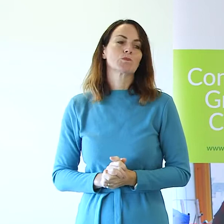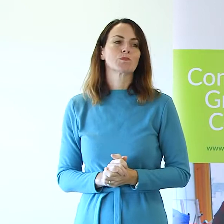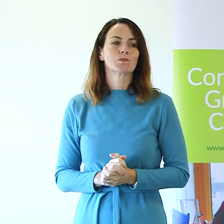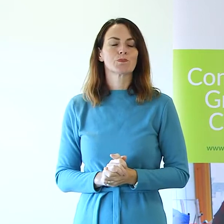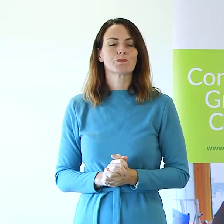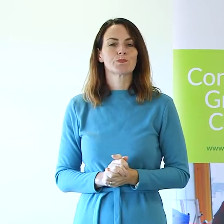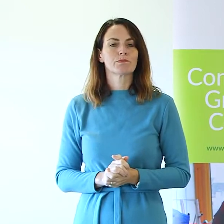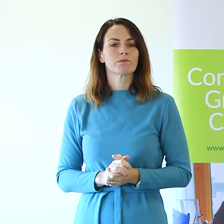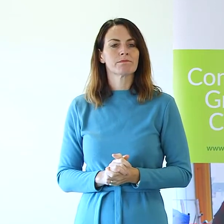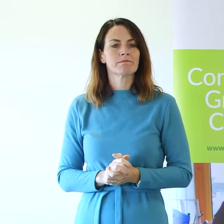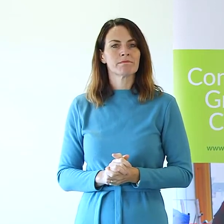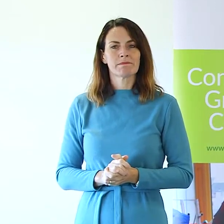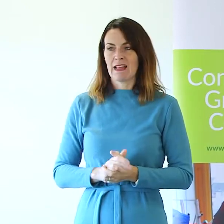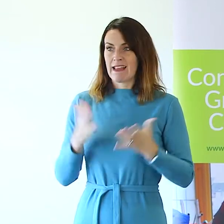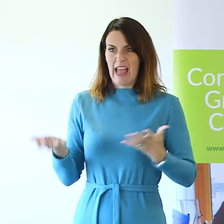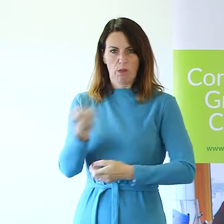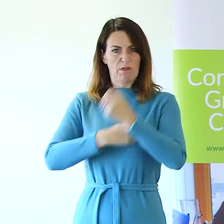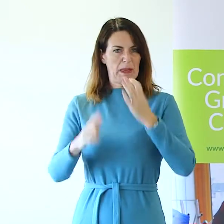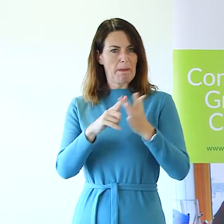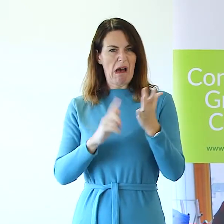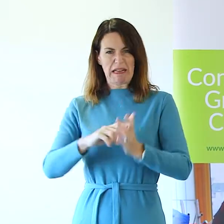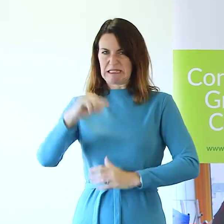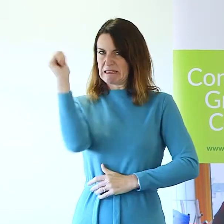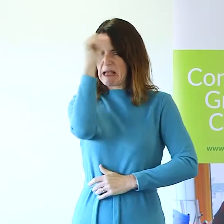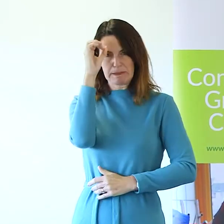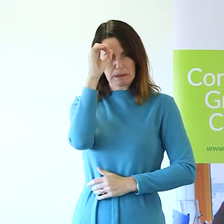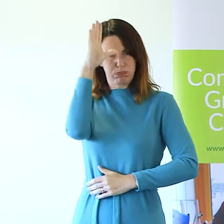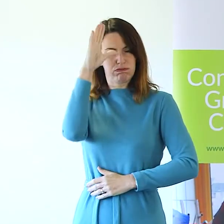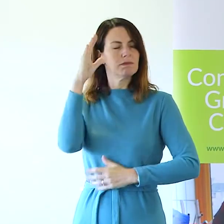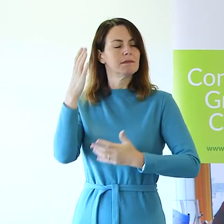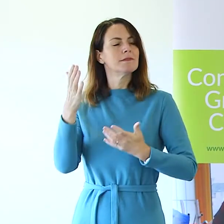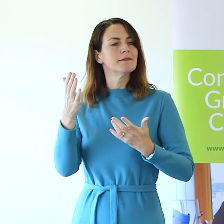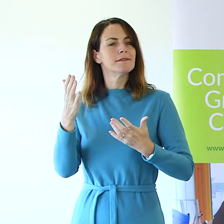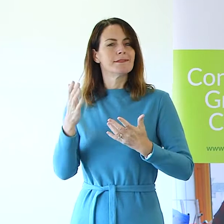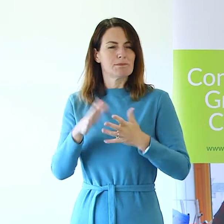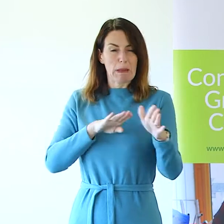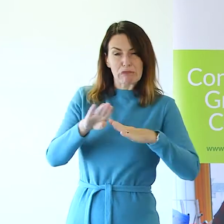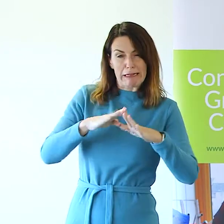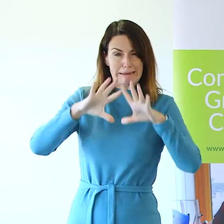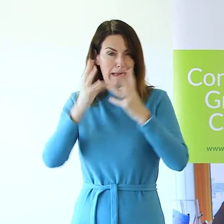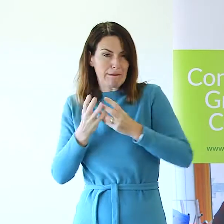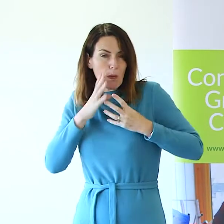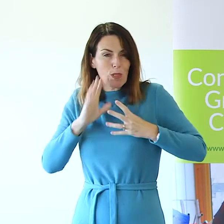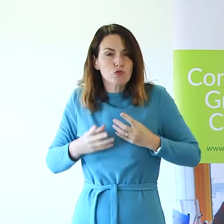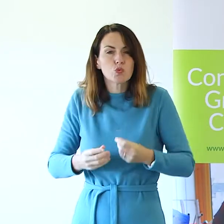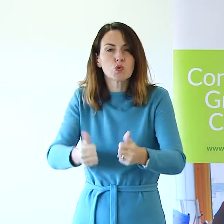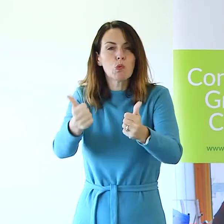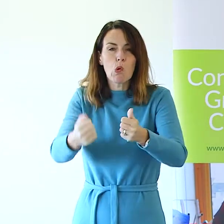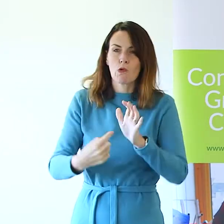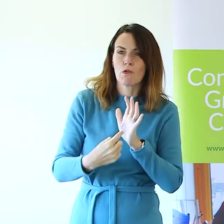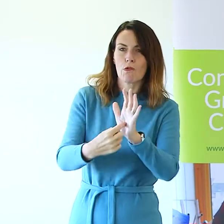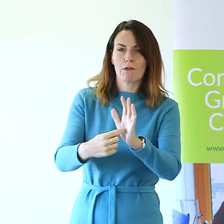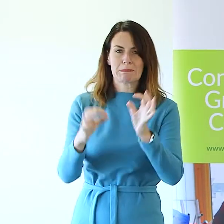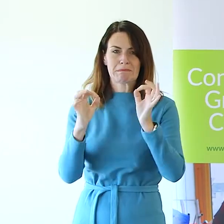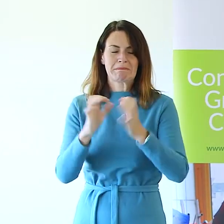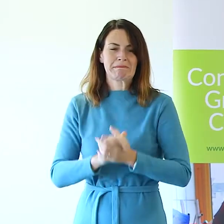So now we're all IT experts. We've been practicing so hopefully, fingers crossed, everything's going to go well this